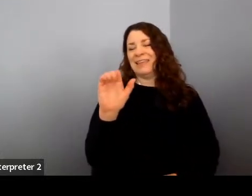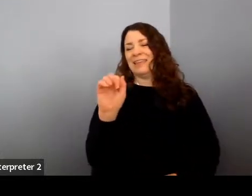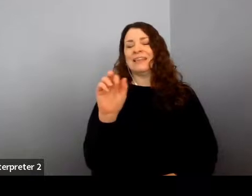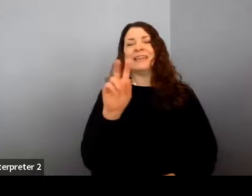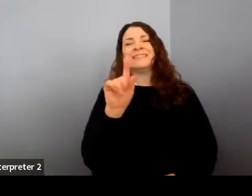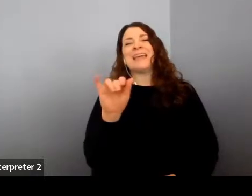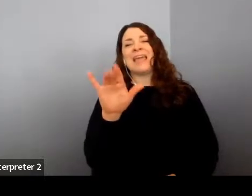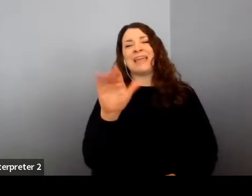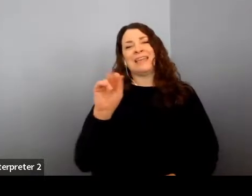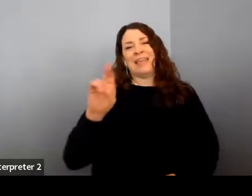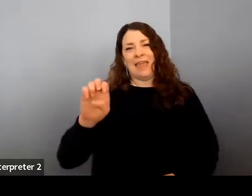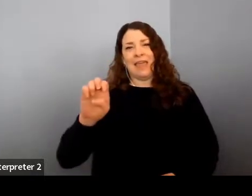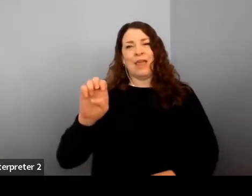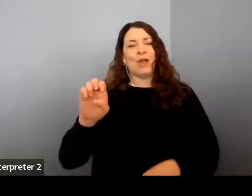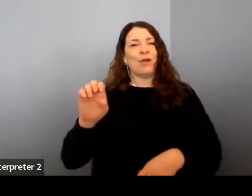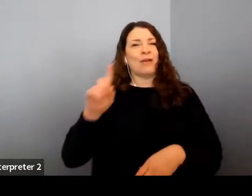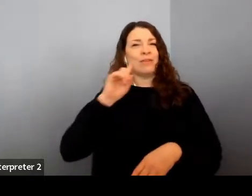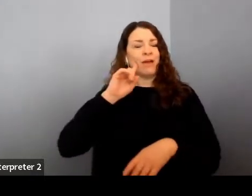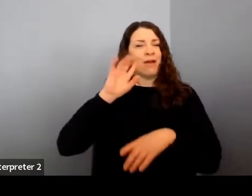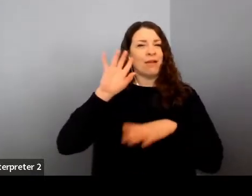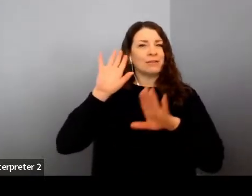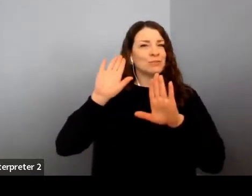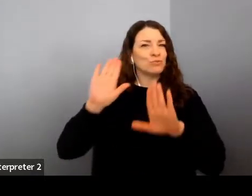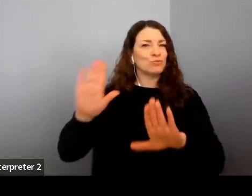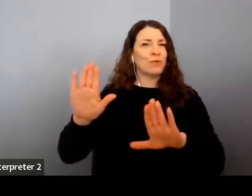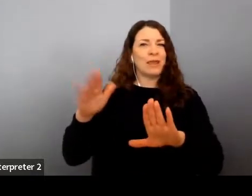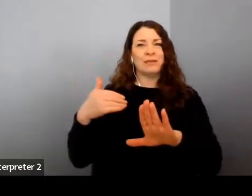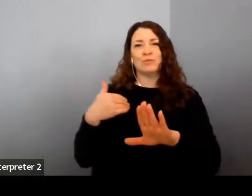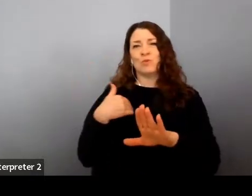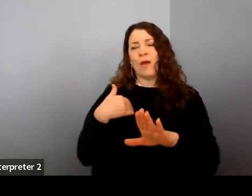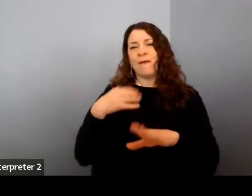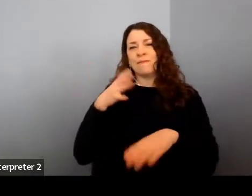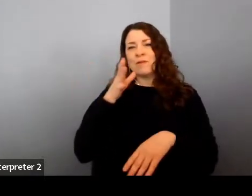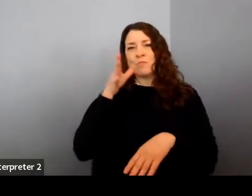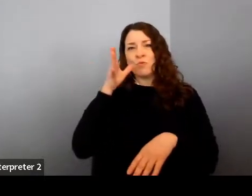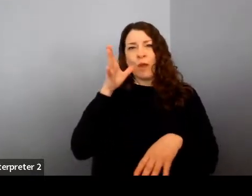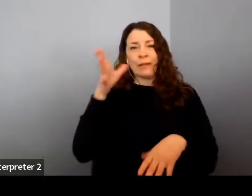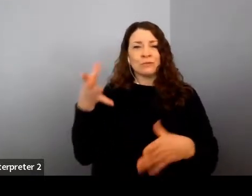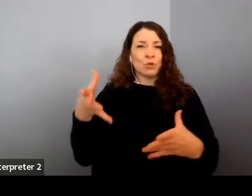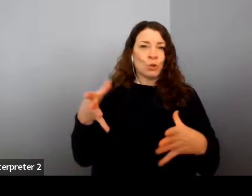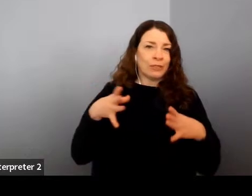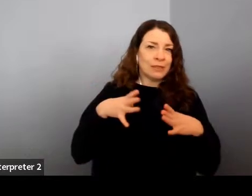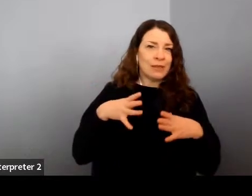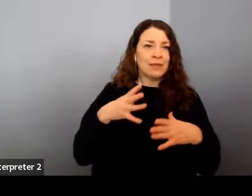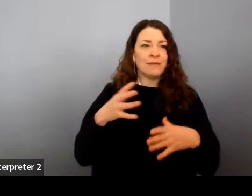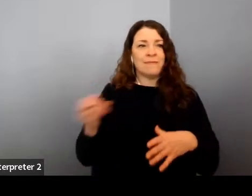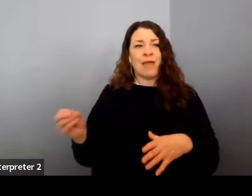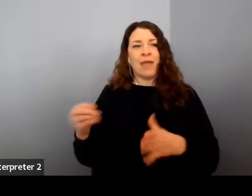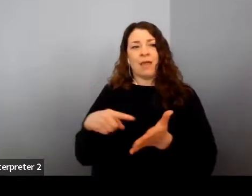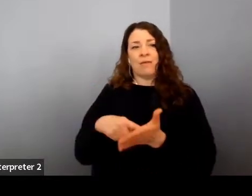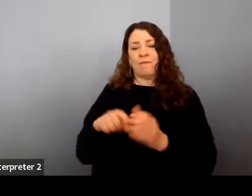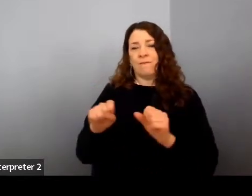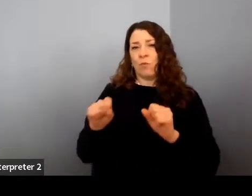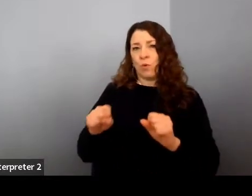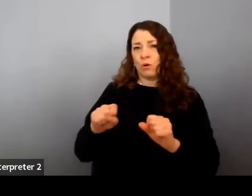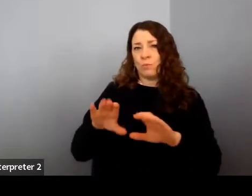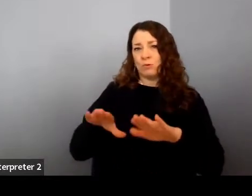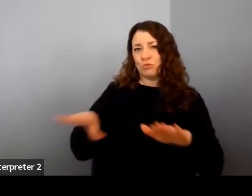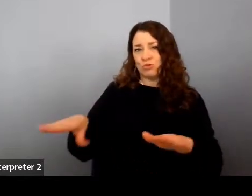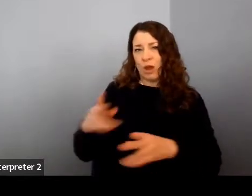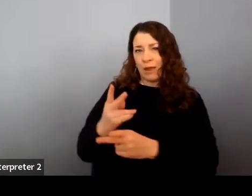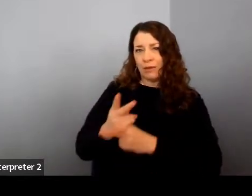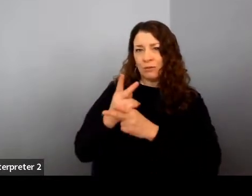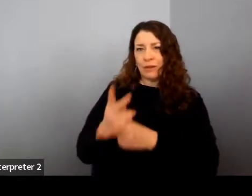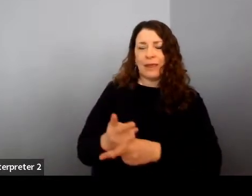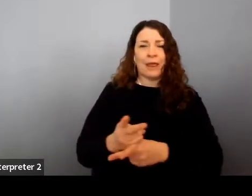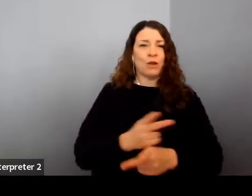parental leave to, you know, affordable childcare, just all of these things matter so immensely. And they are the difference of retaining a